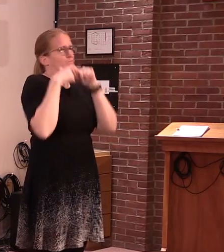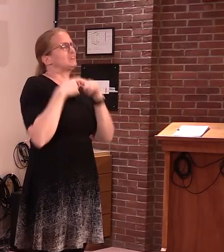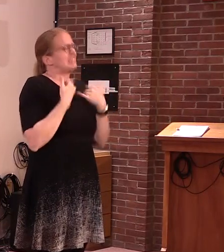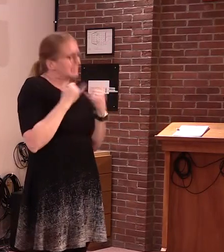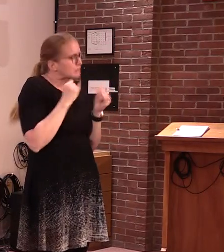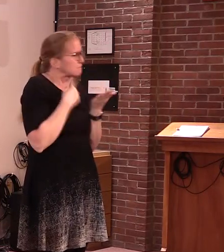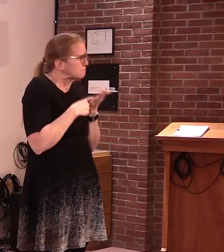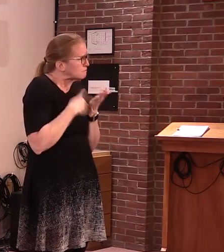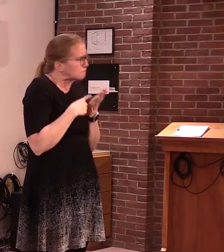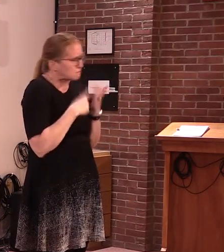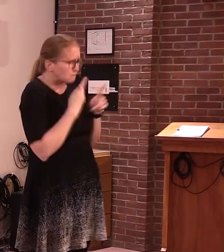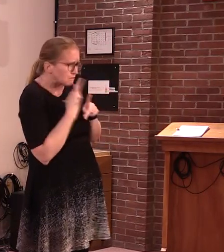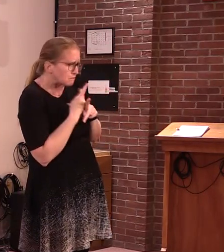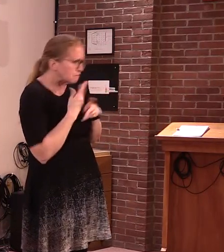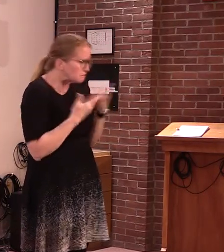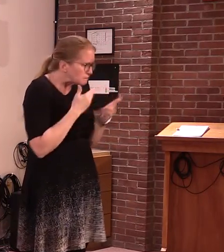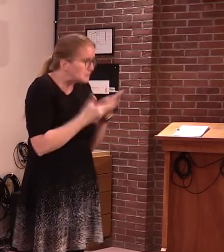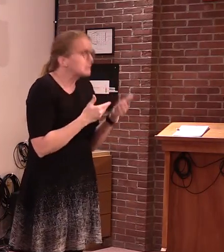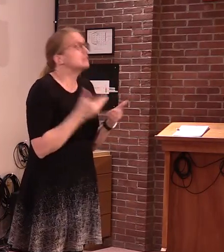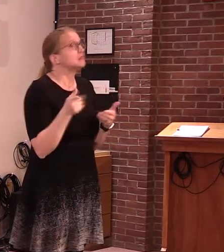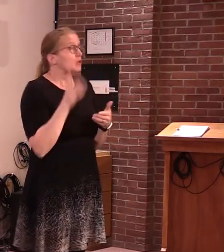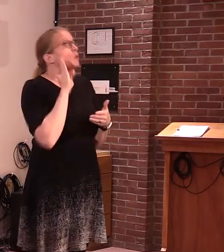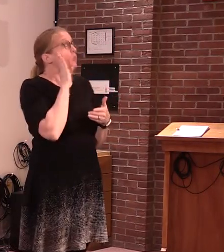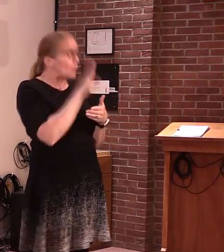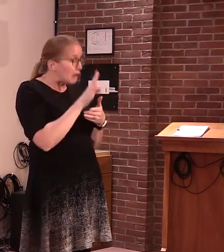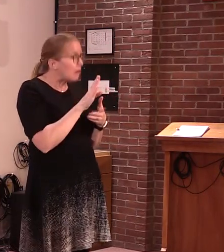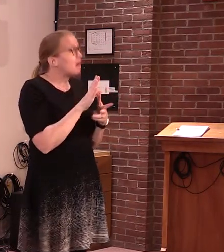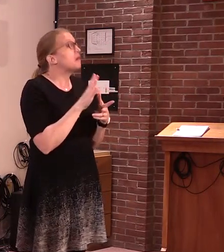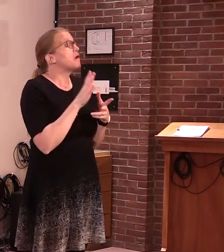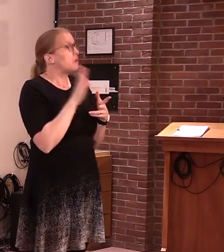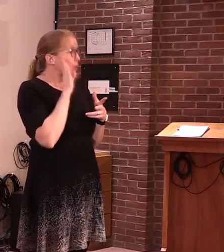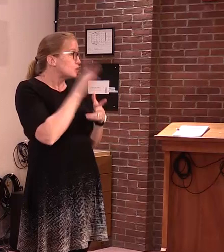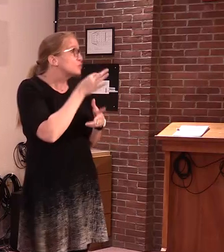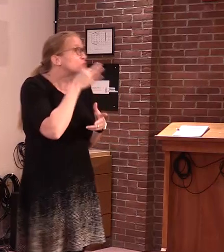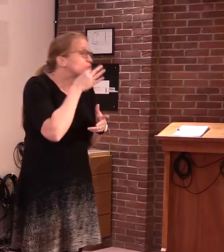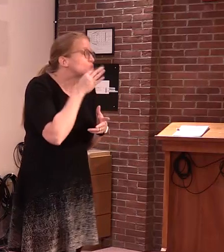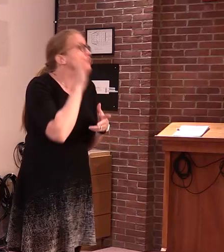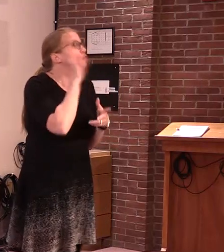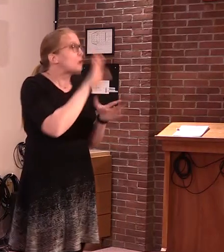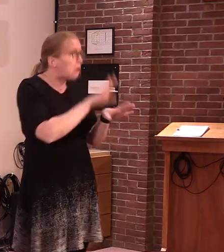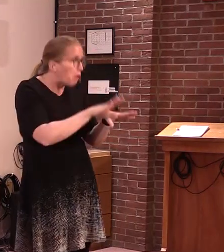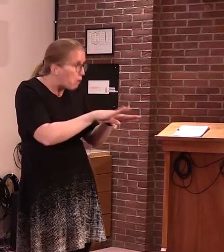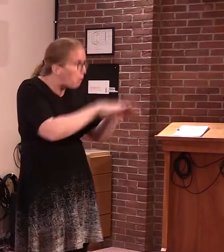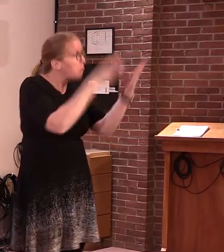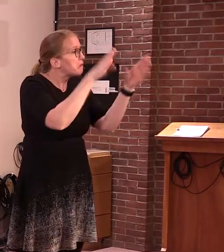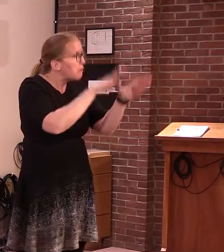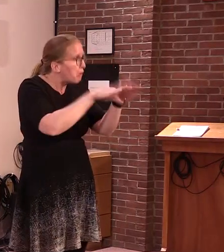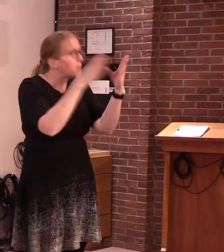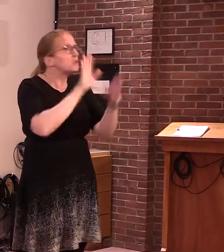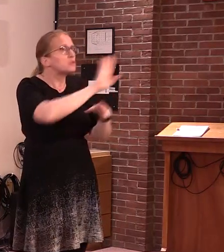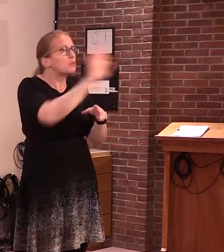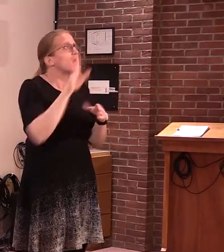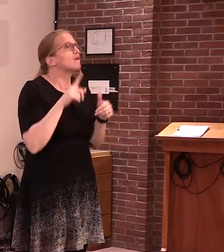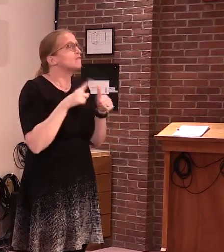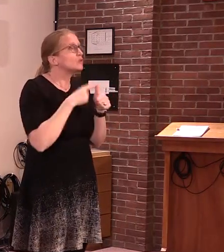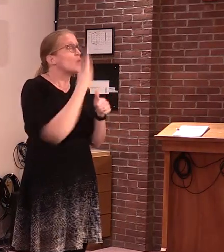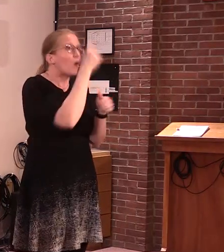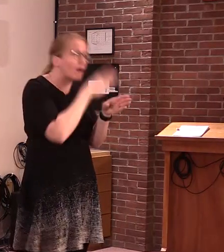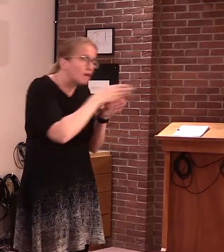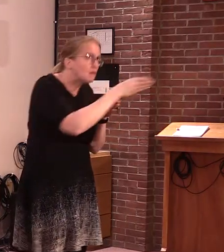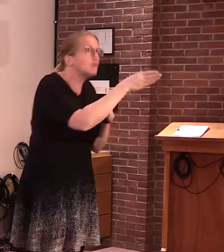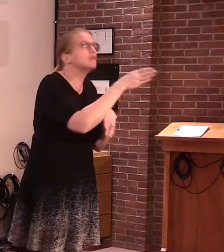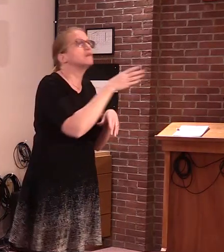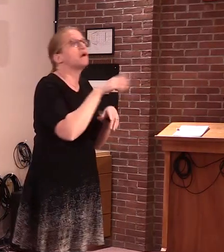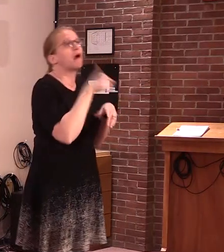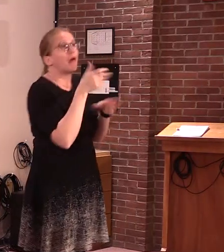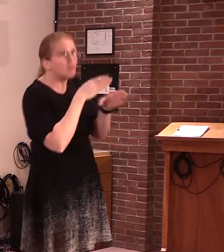-specific guidance that will allow their licensees to safely see patients, and then help with